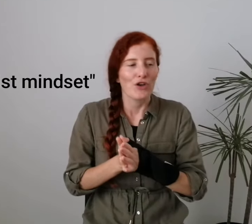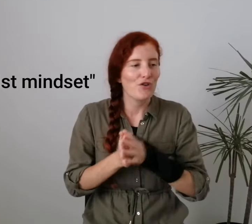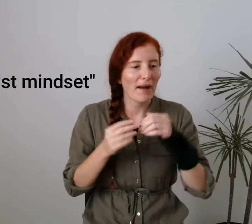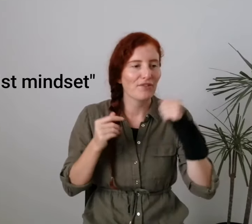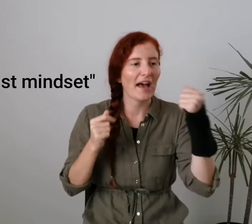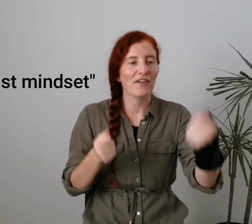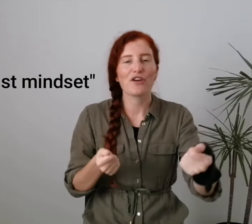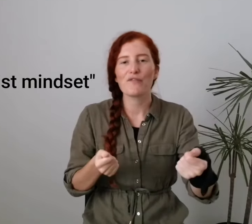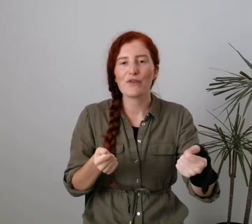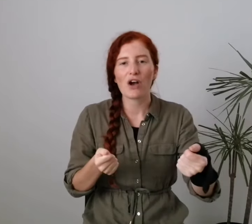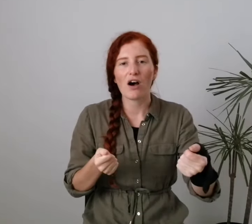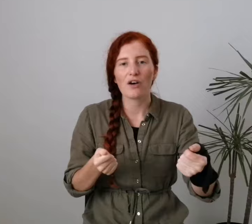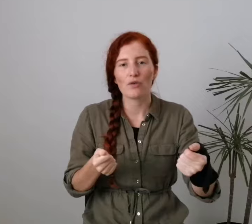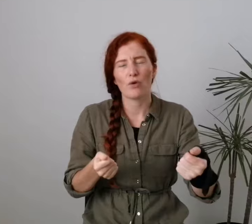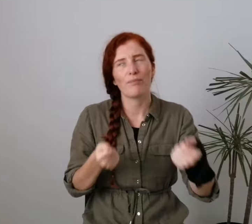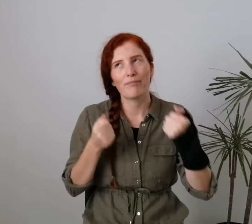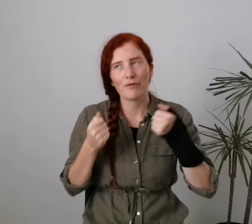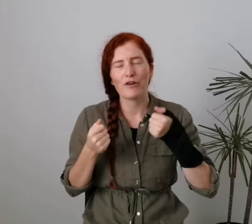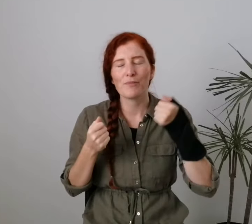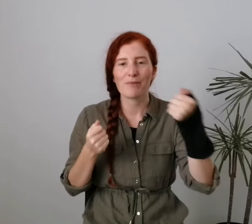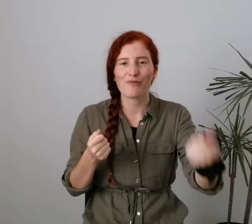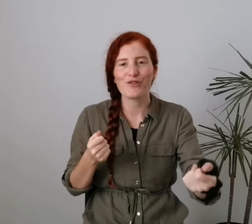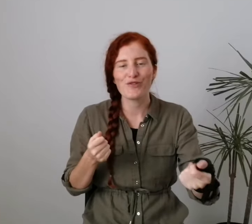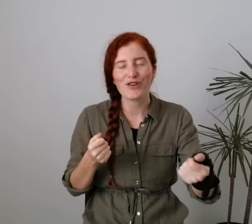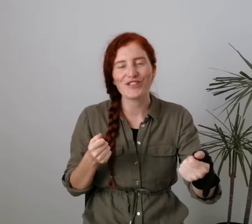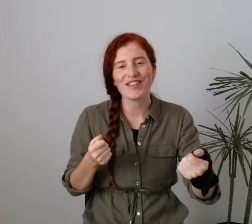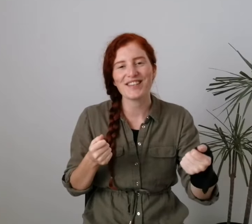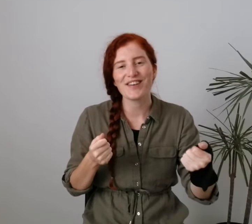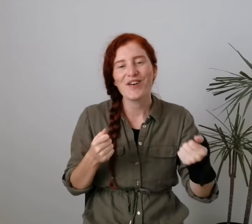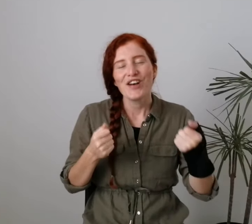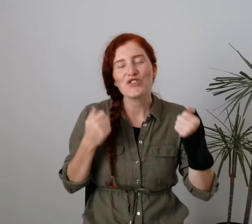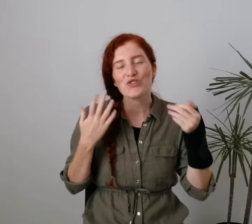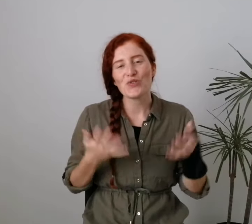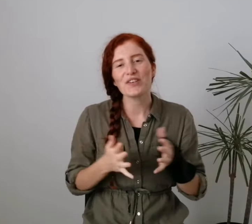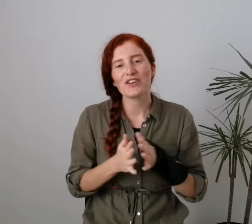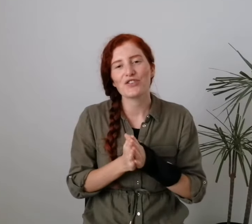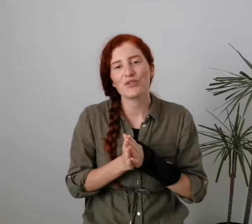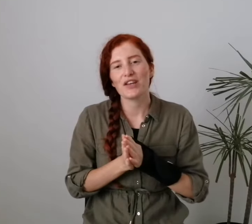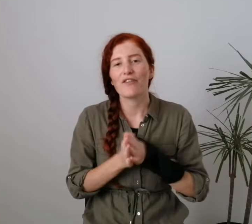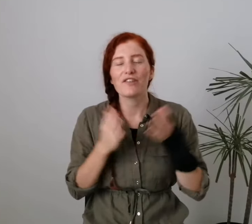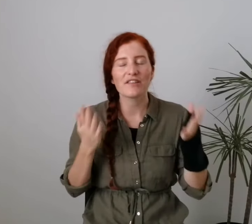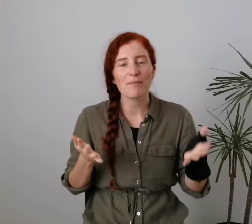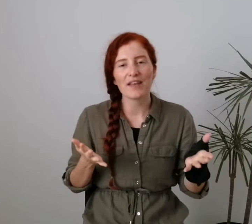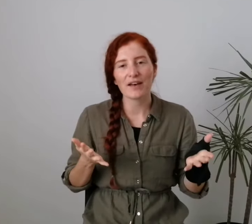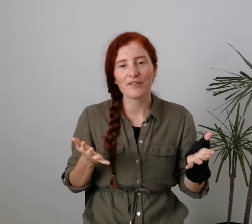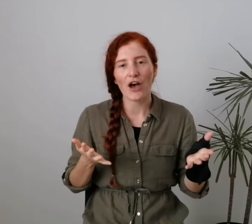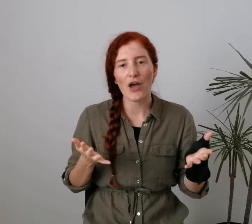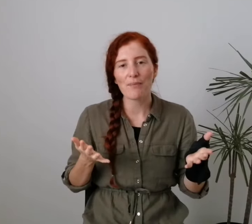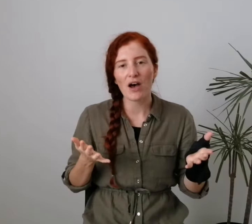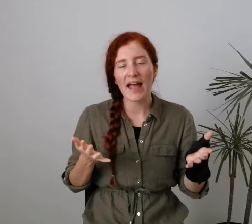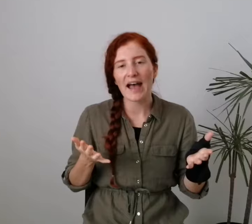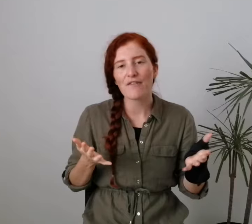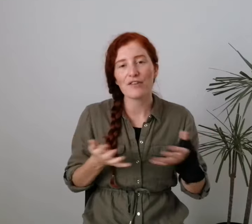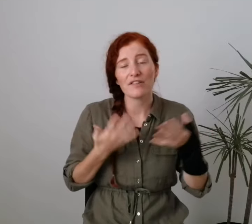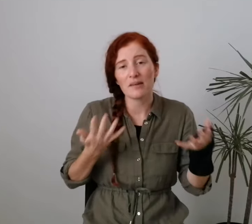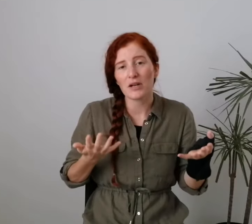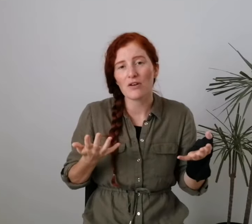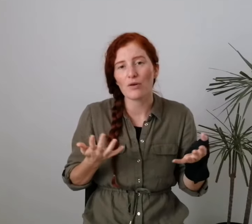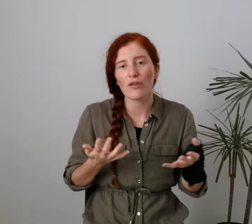you're about to hand over your card or preferably before you've got to the till. Just always ask yourself, is there something else at home that I have that's similar or